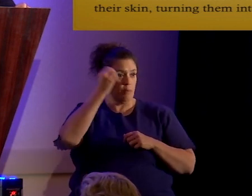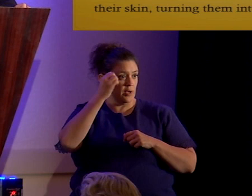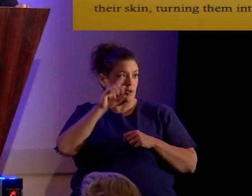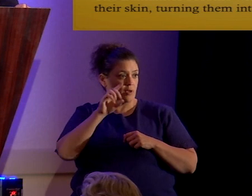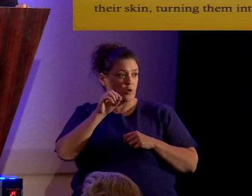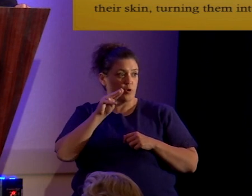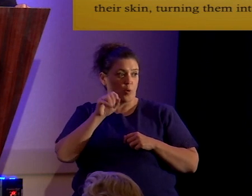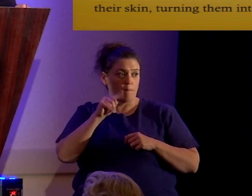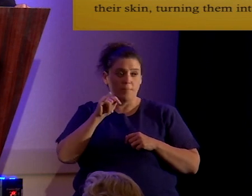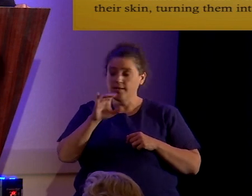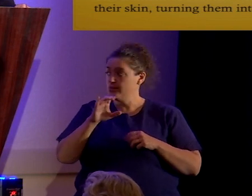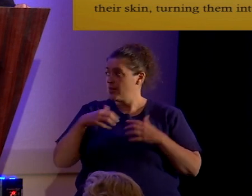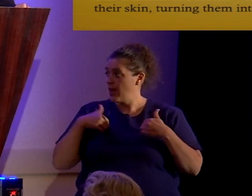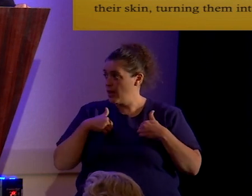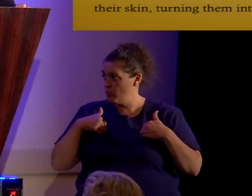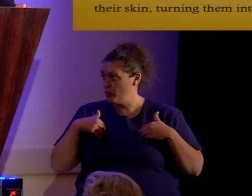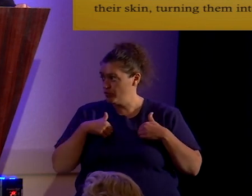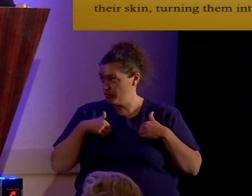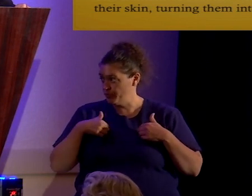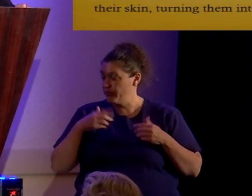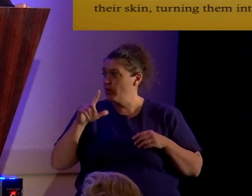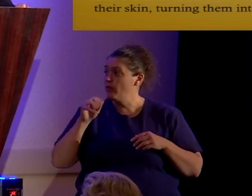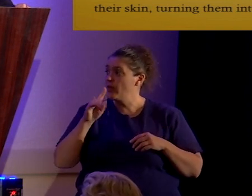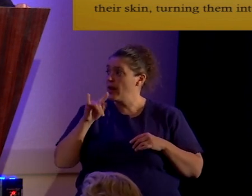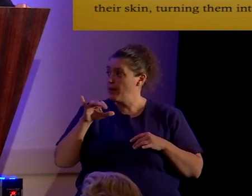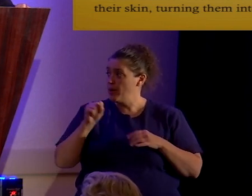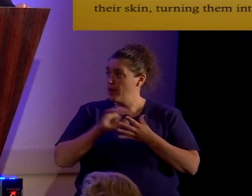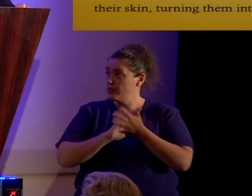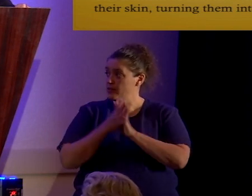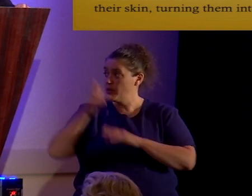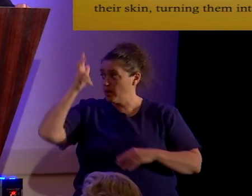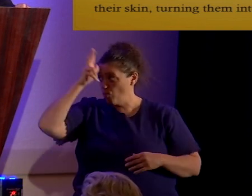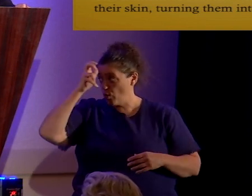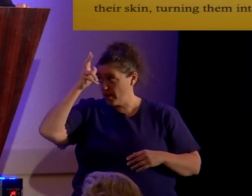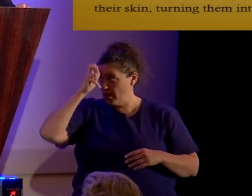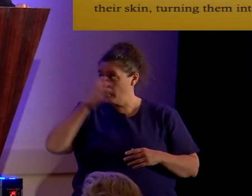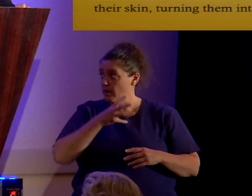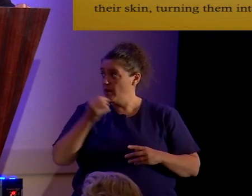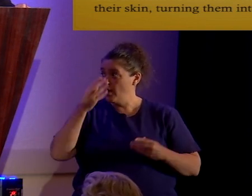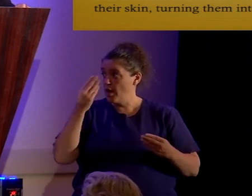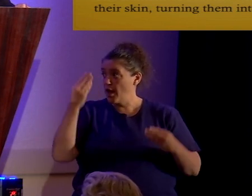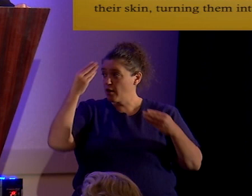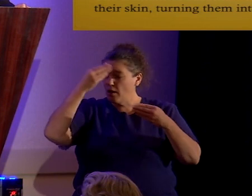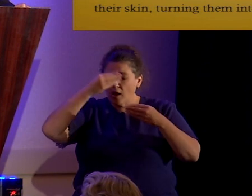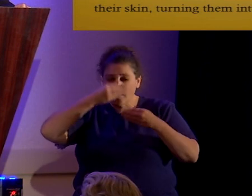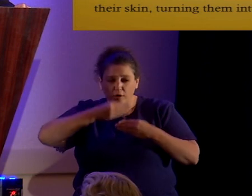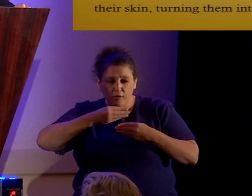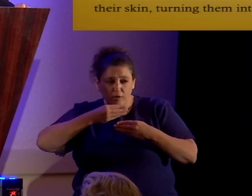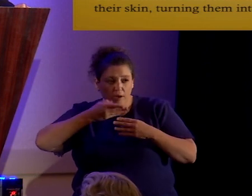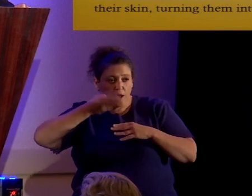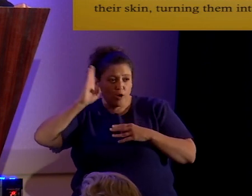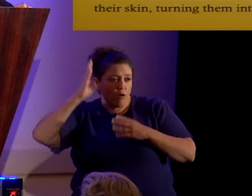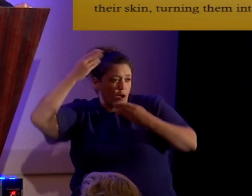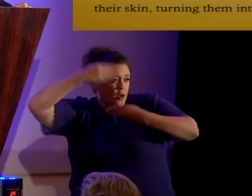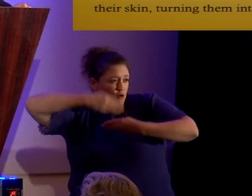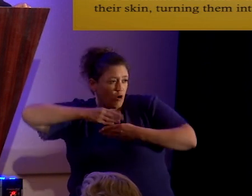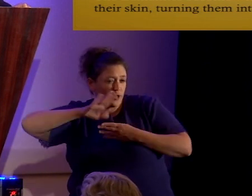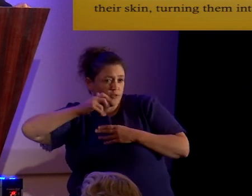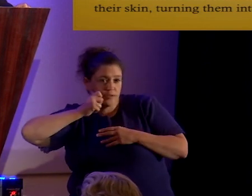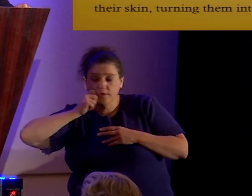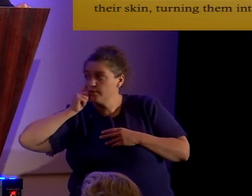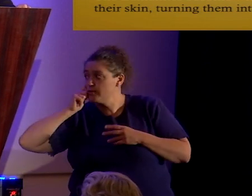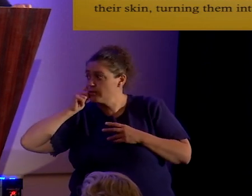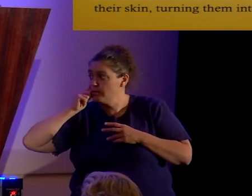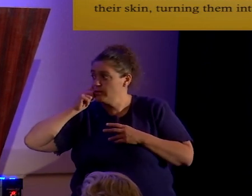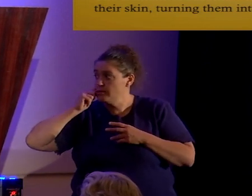time. The Lamanites become wicked and God darkens their skin and turns